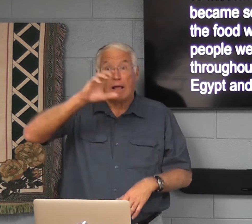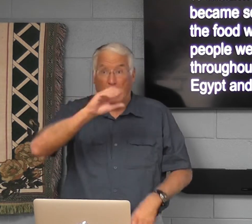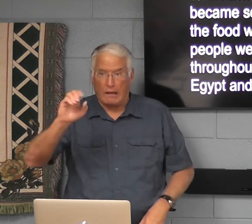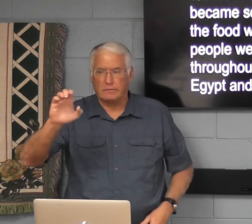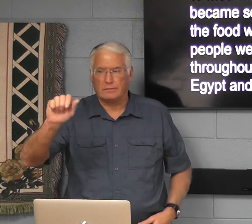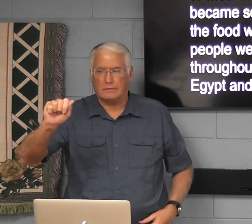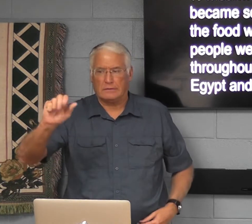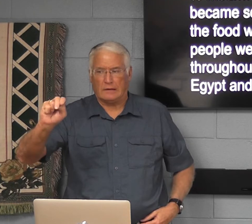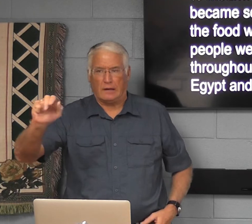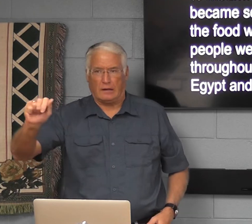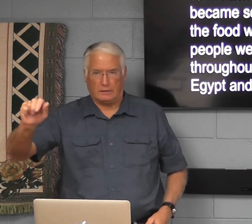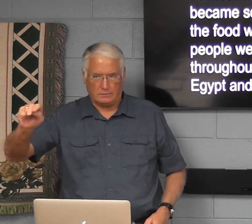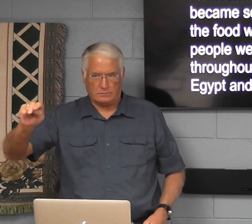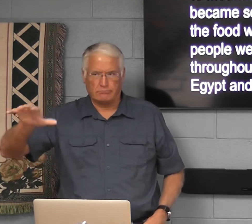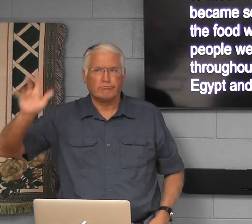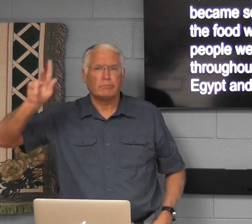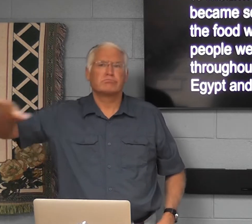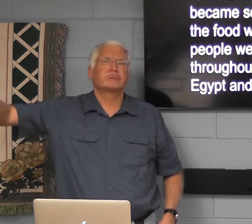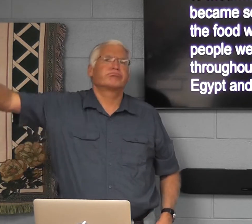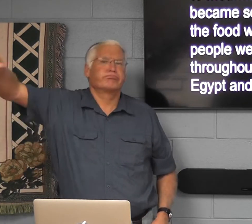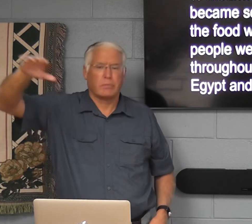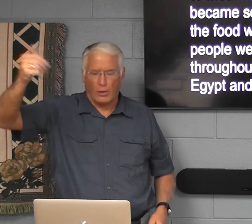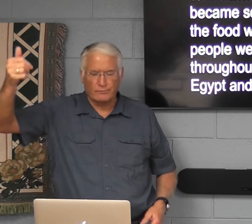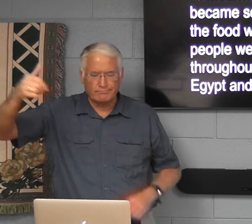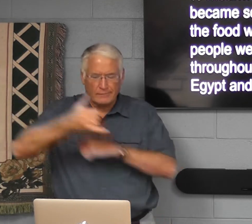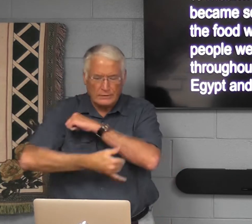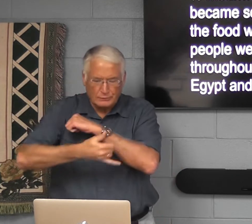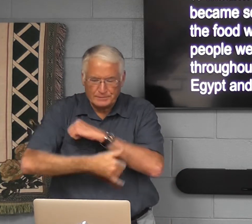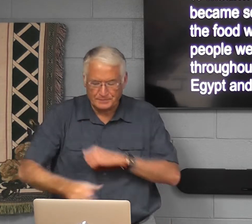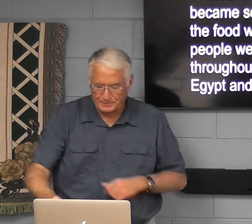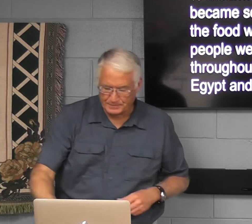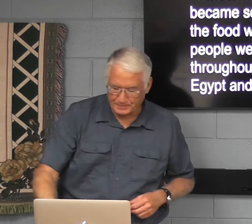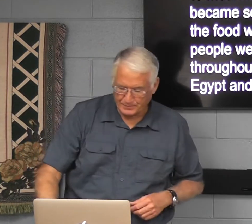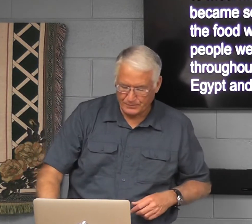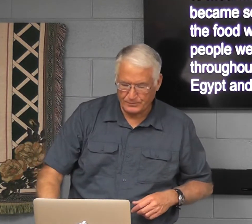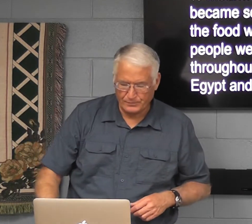all the other countries.